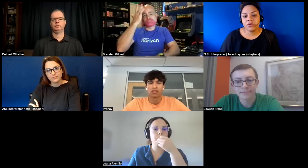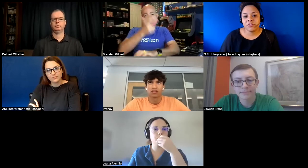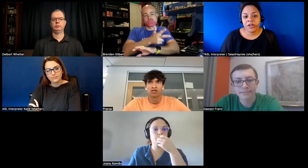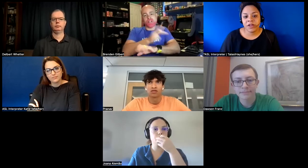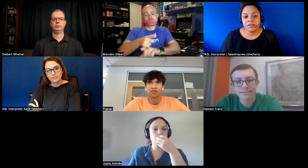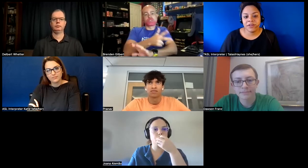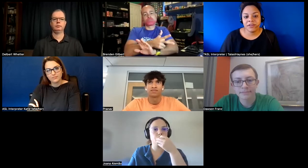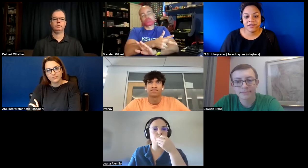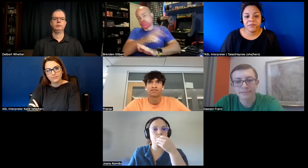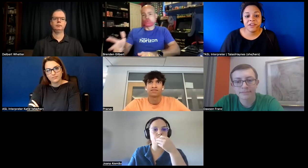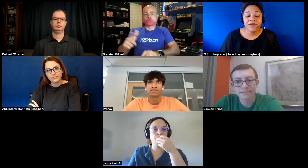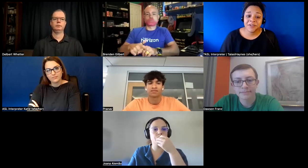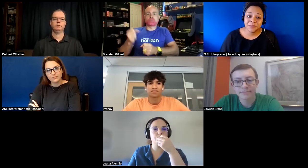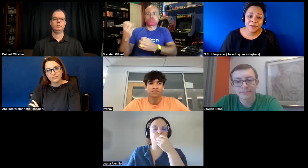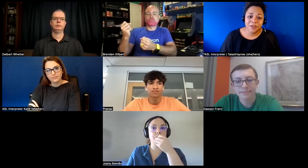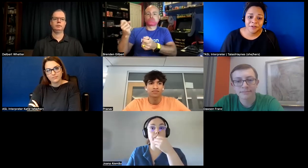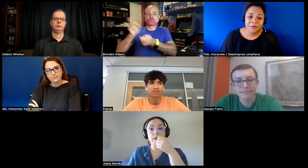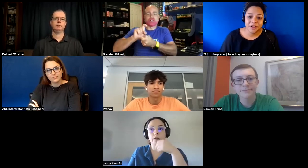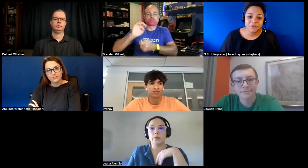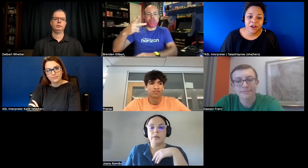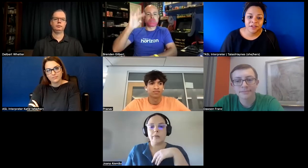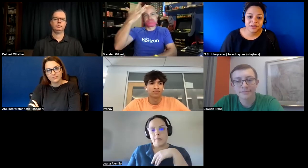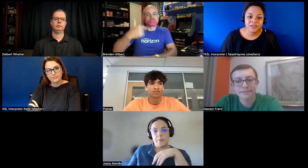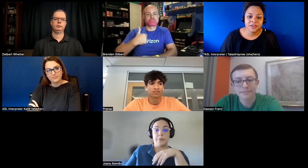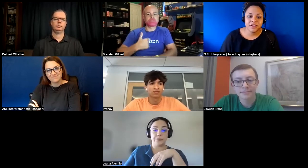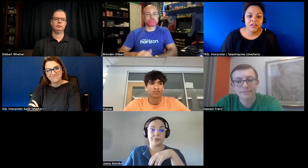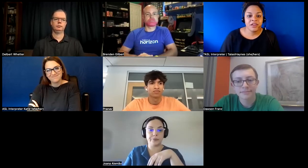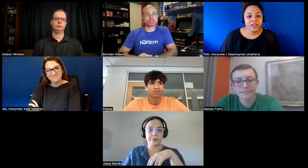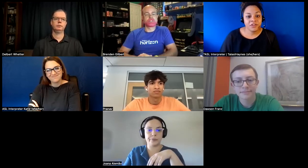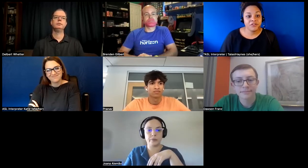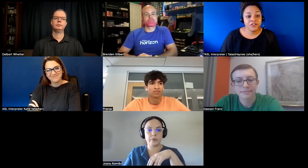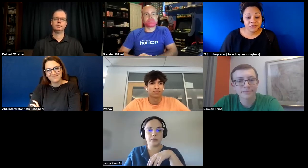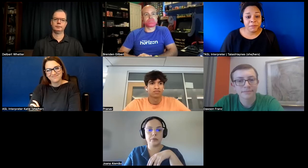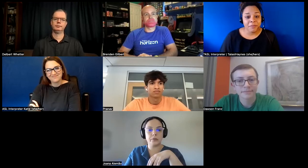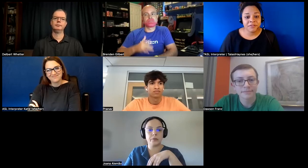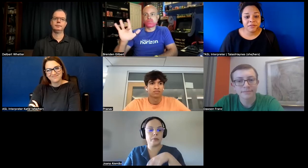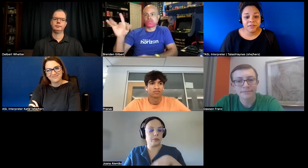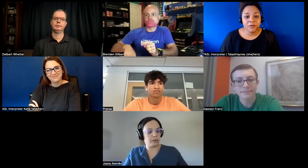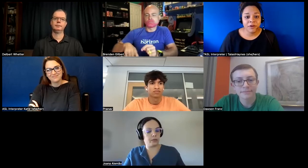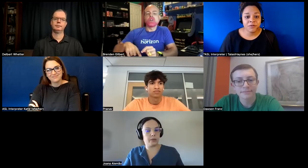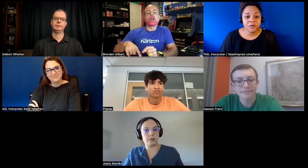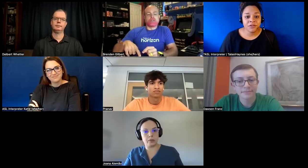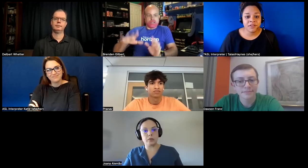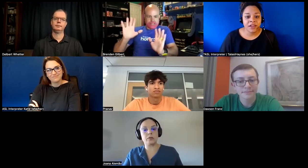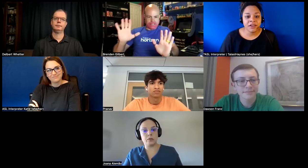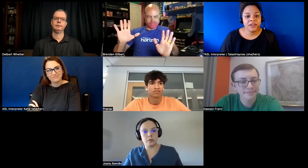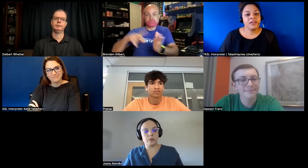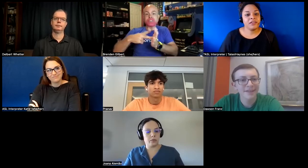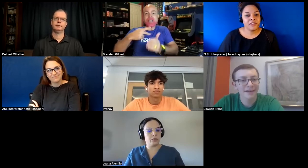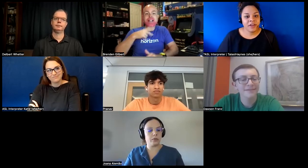as well because i'm sick of having to pull over when i'm driving to have to change my maps so if i was able to sign instead of having